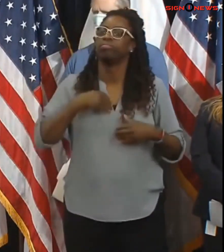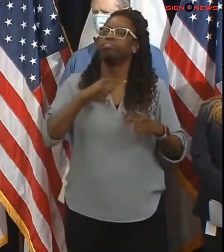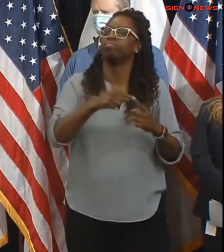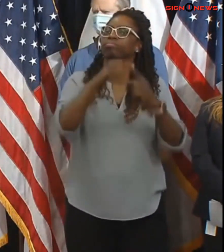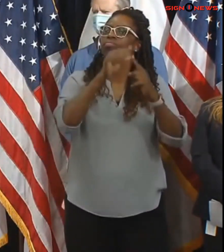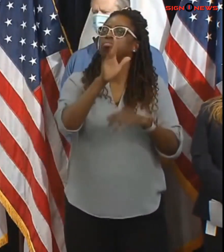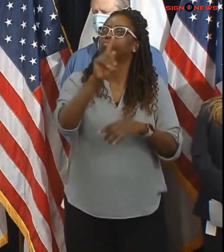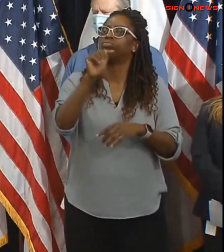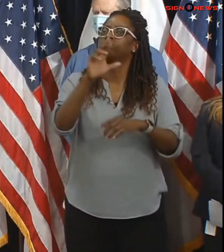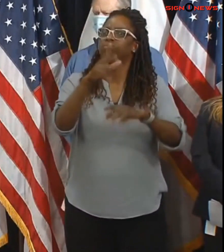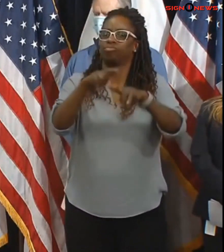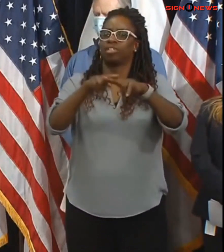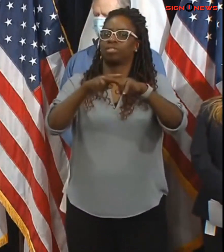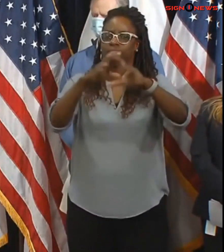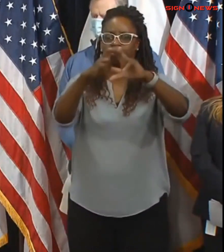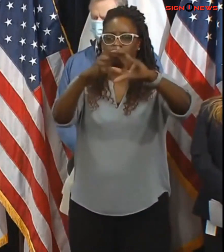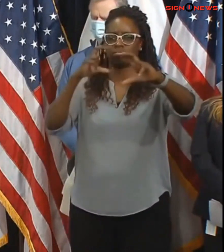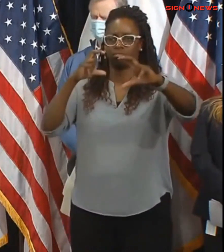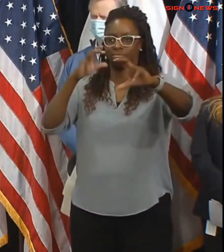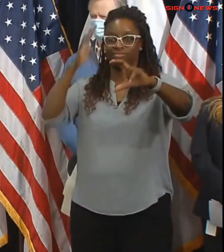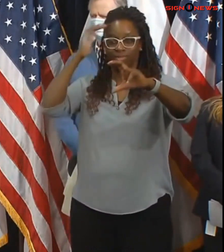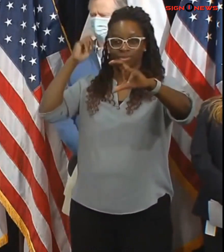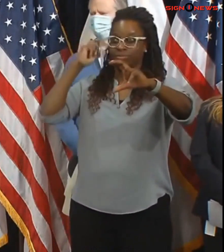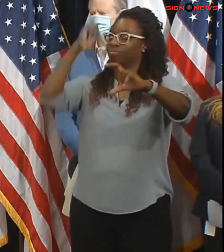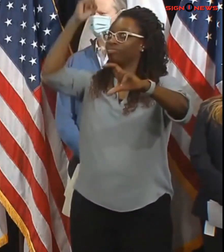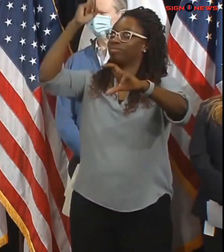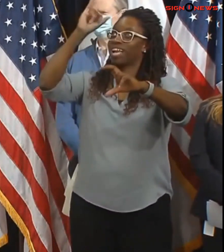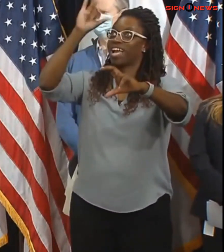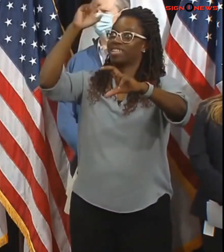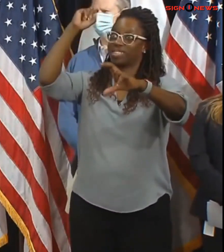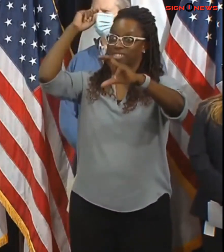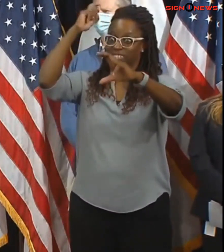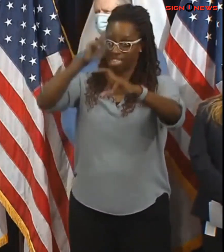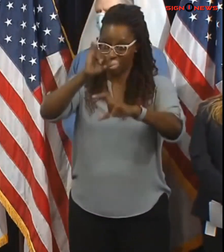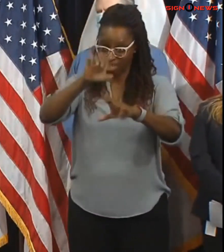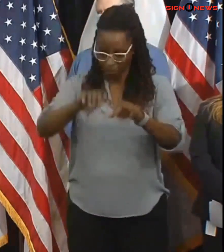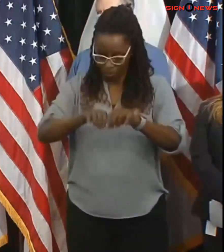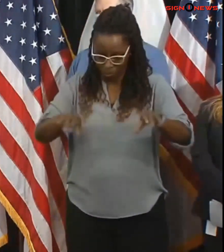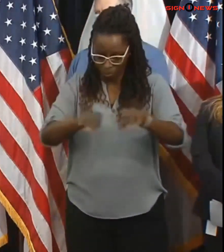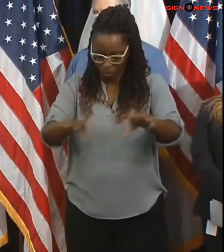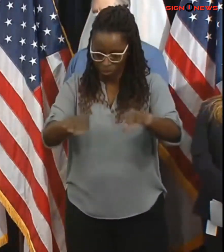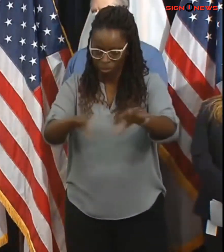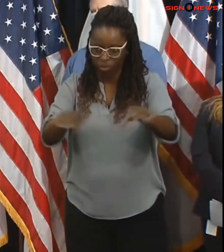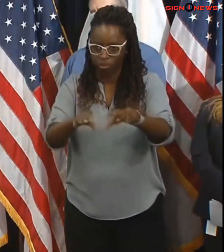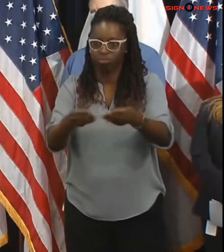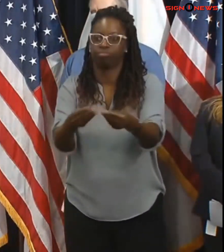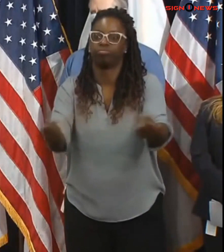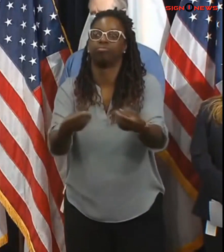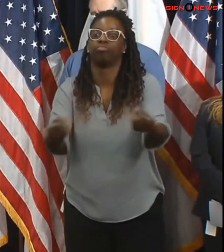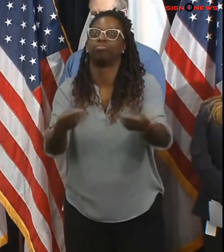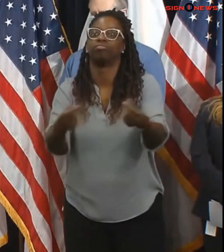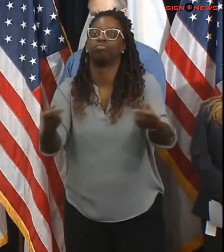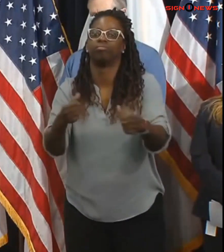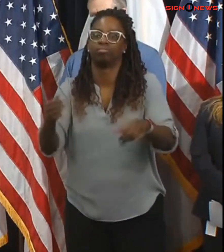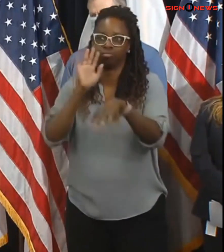develop and we'll also have increased staffing and we'll have a number of mbta staff and contractor staff deployed